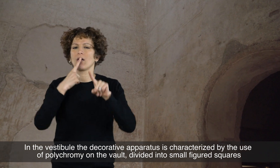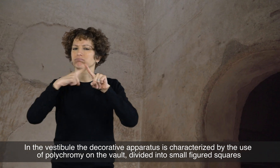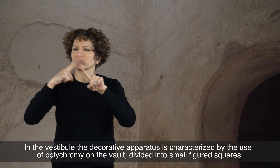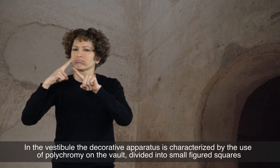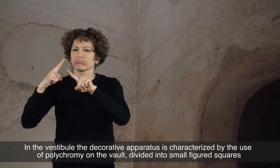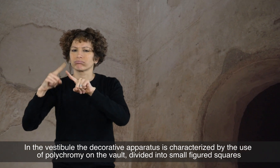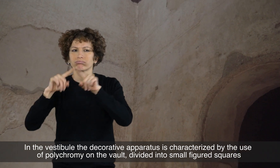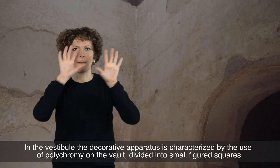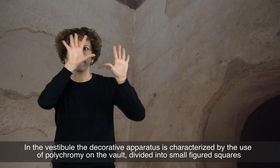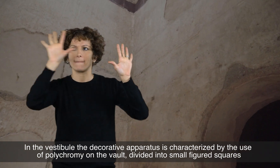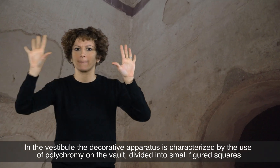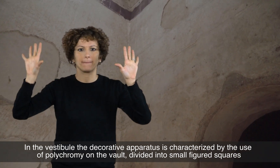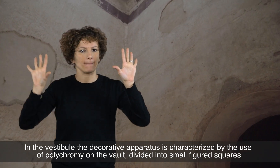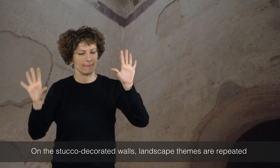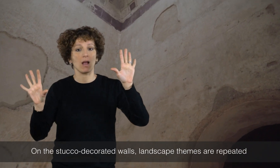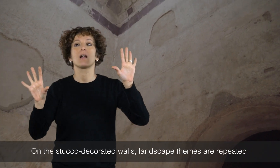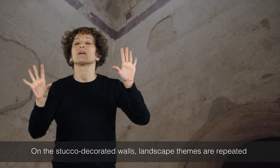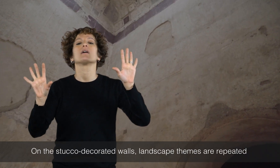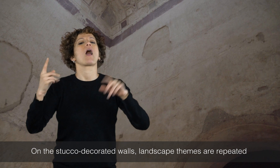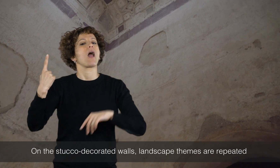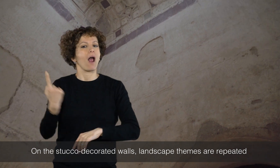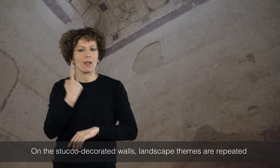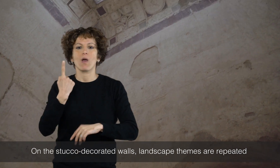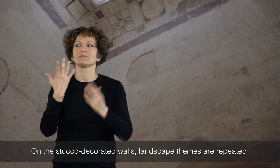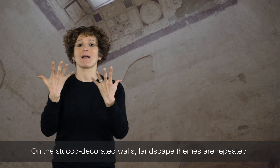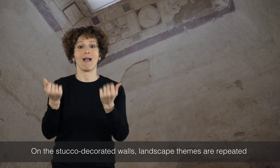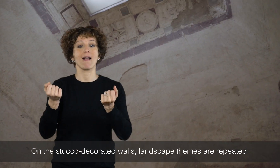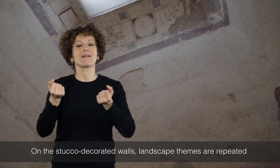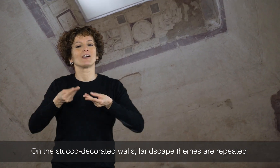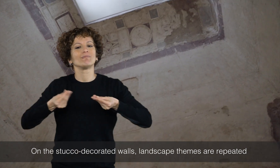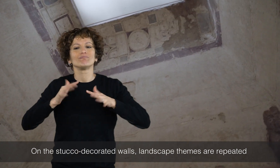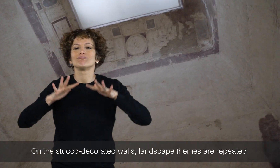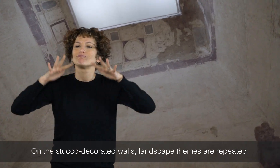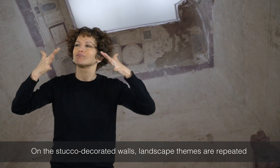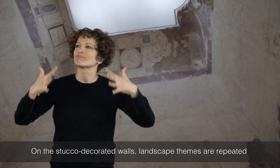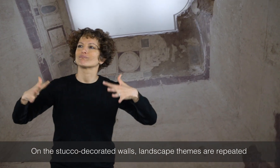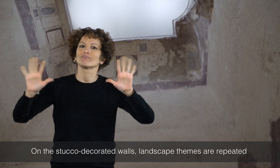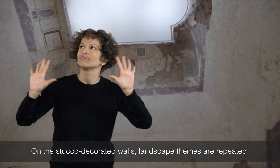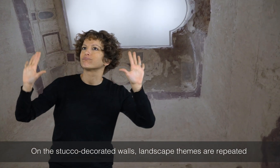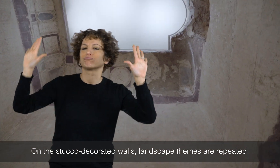small figured squares. On the stucco decorated walls, landscape themes are repeated.